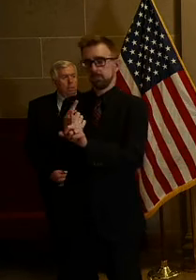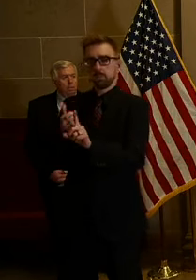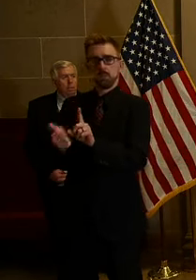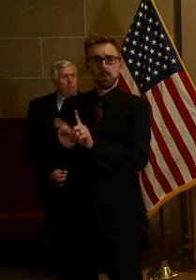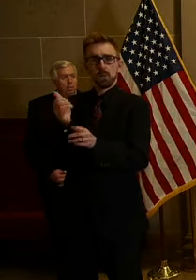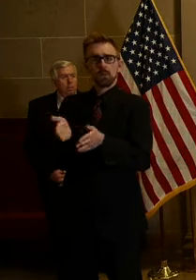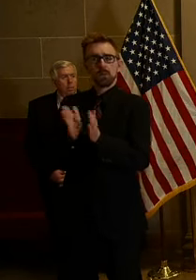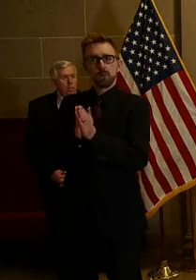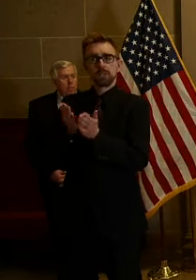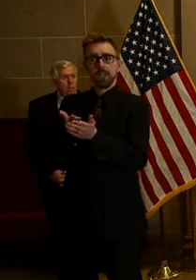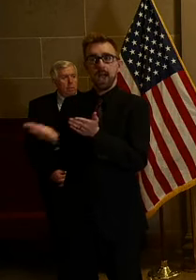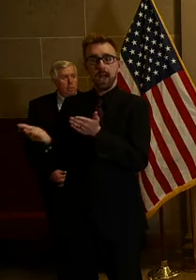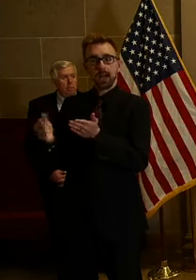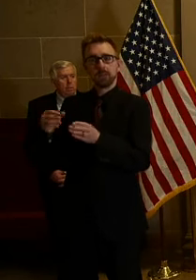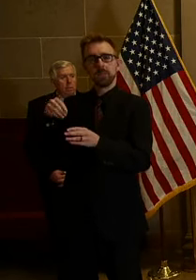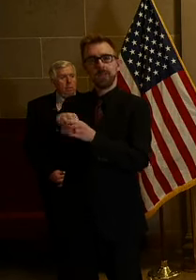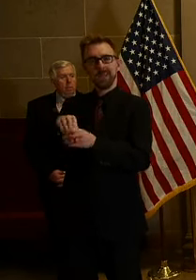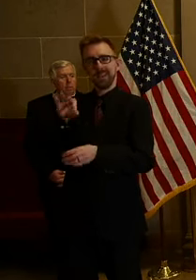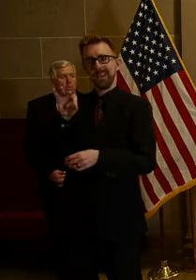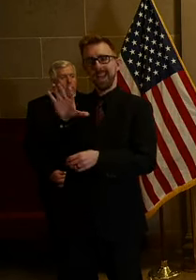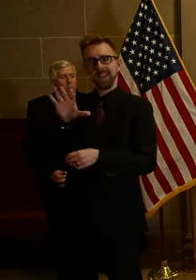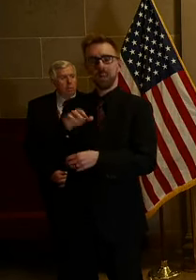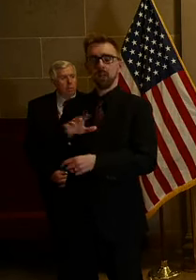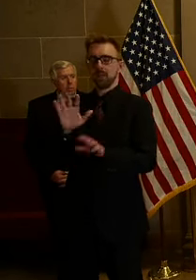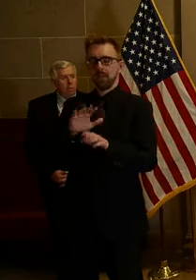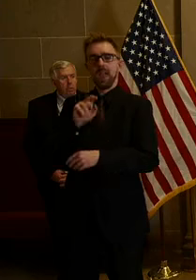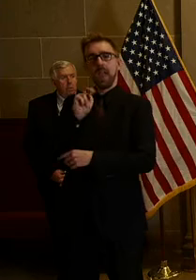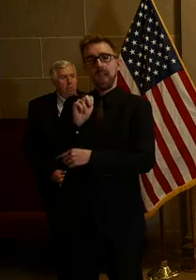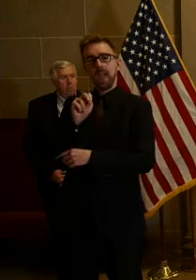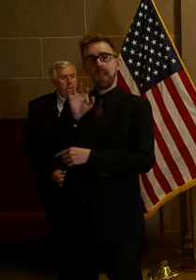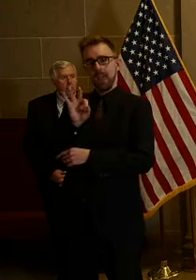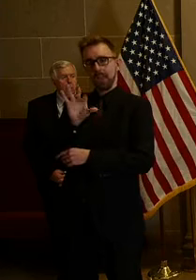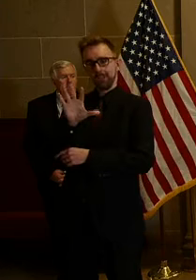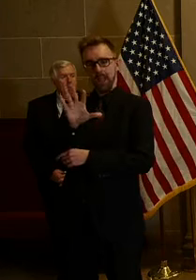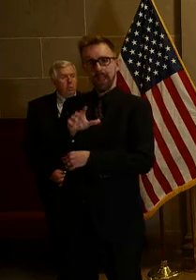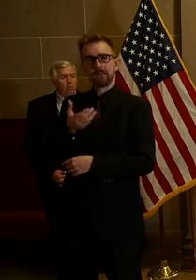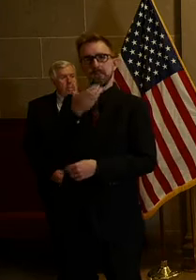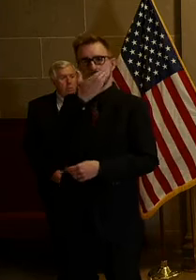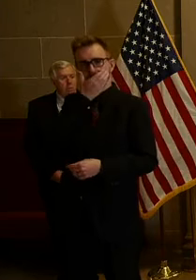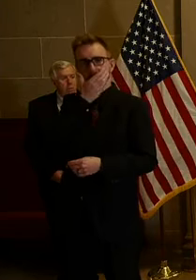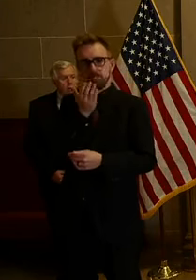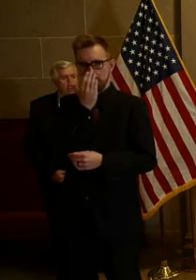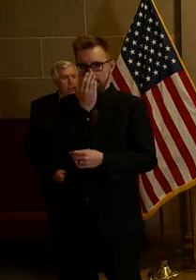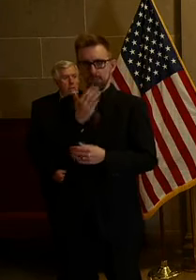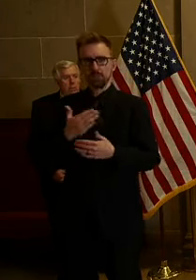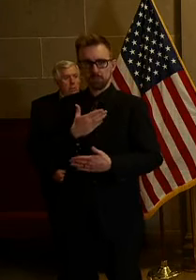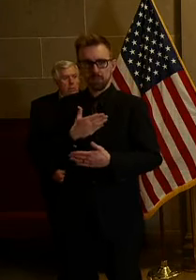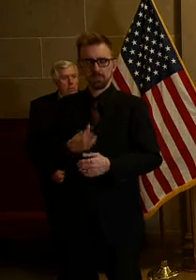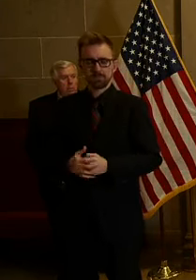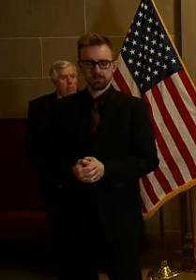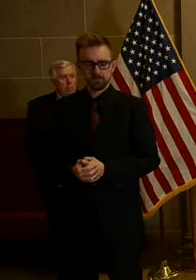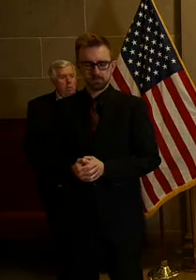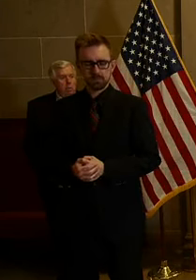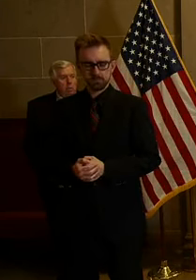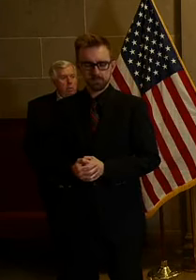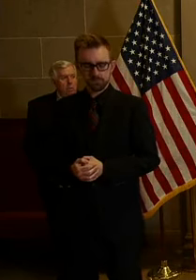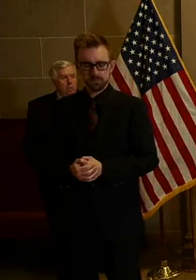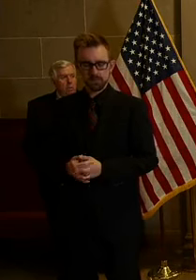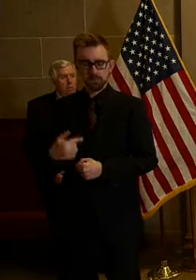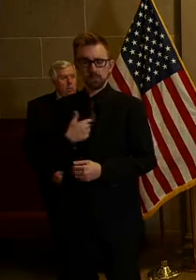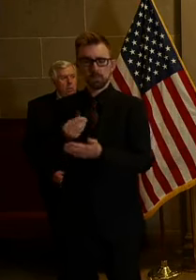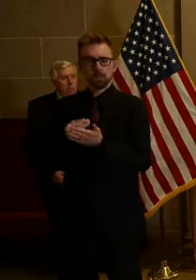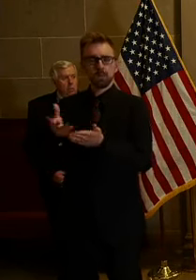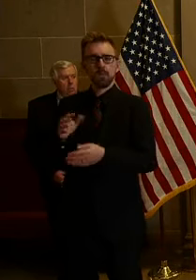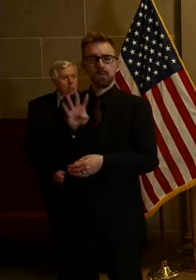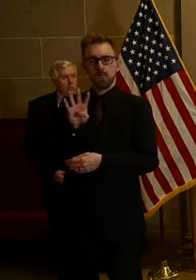item is N95 respirators. In response, we have purchased more than 4.2 million